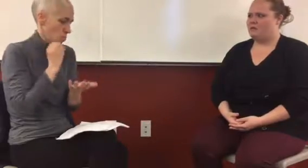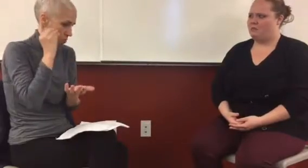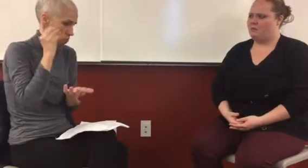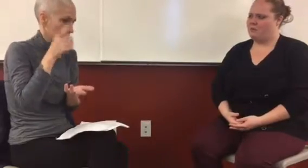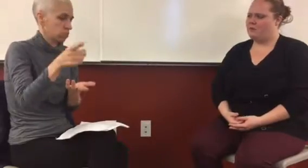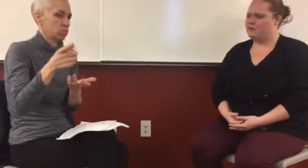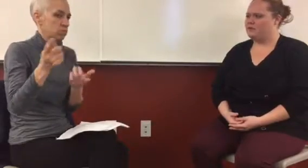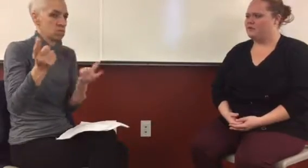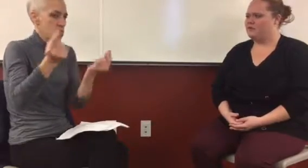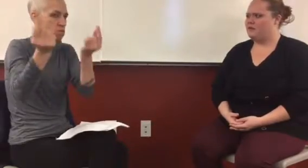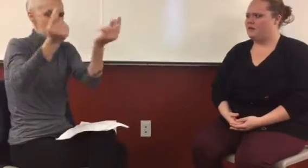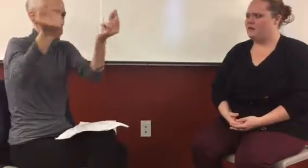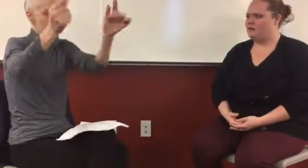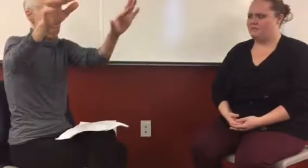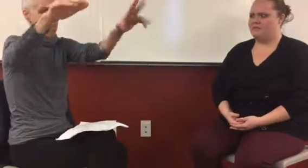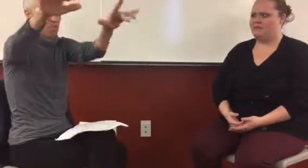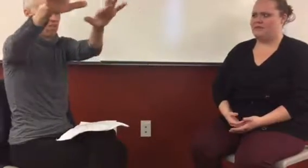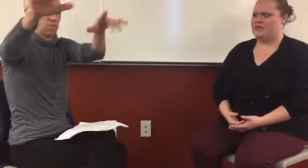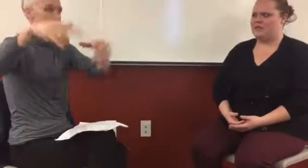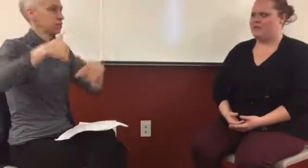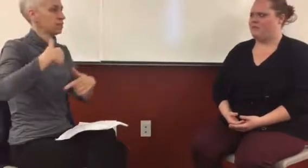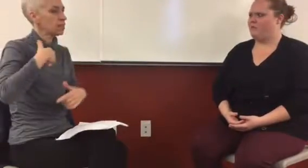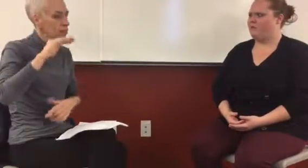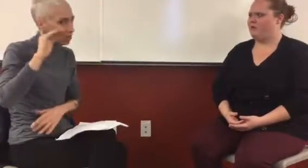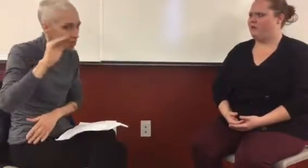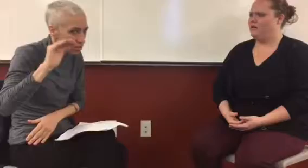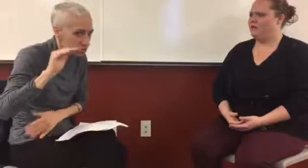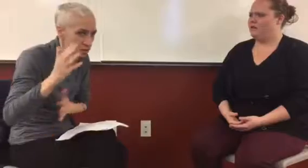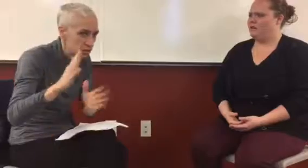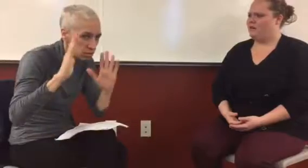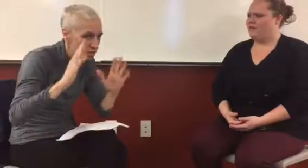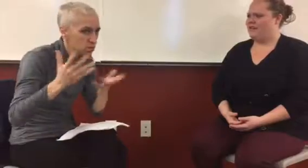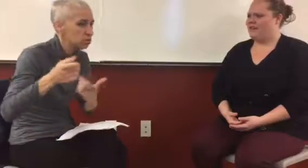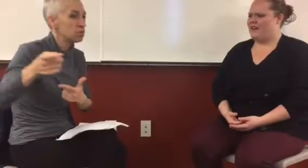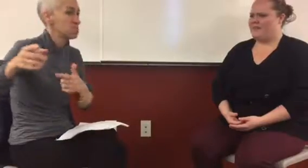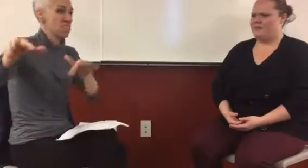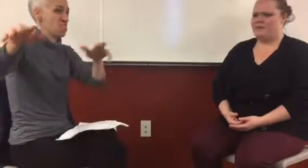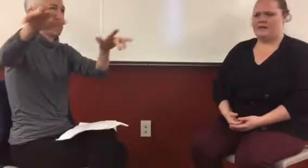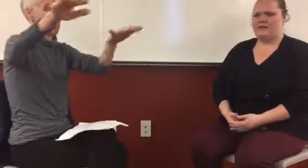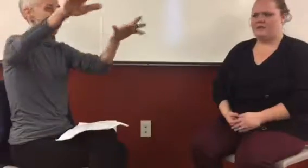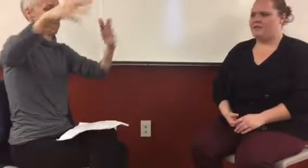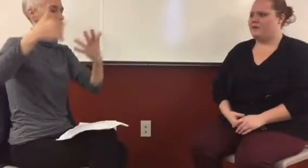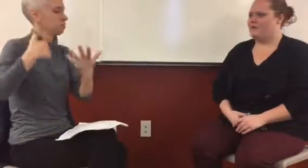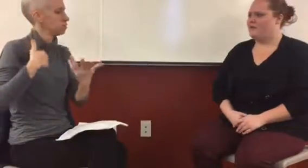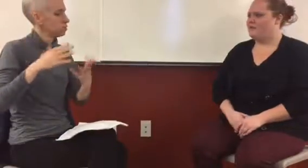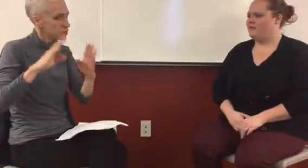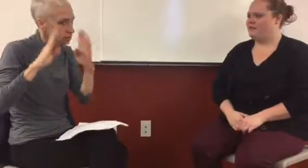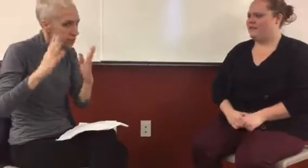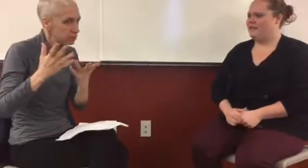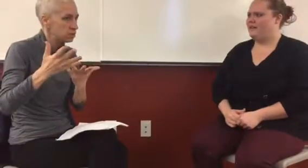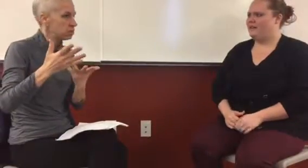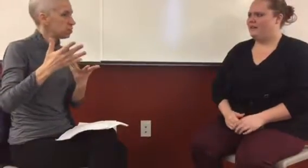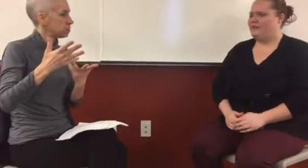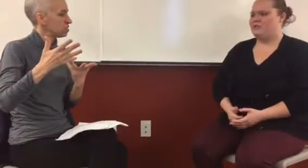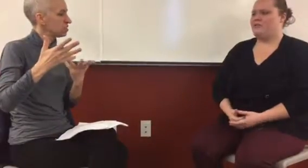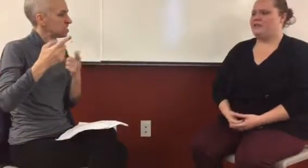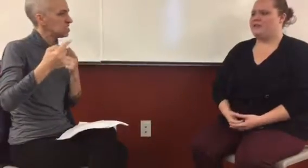Well, this person with a CE name, were, I asked them to pay attention to me and they just wouldn't pay